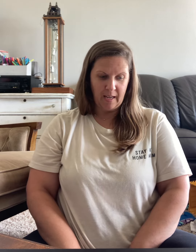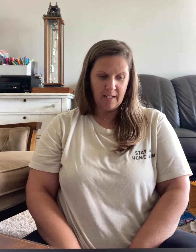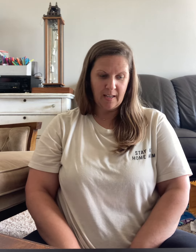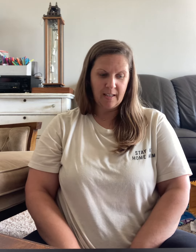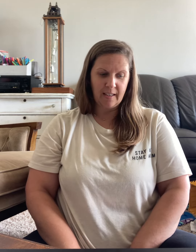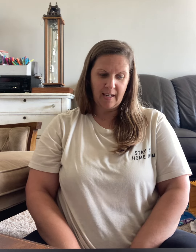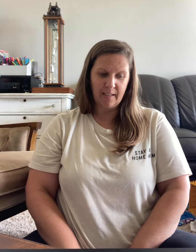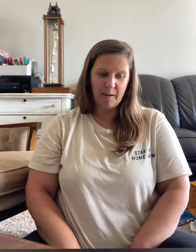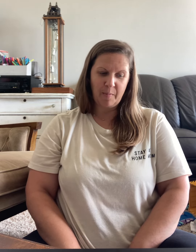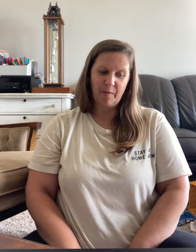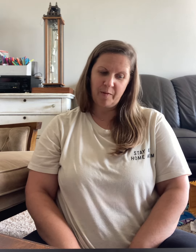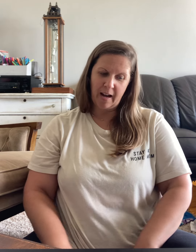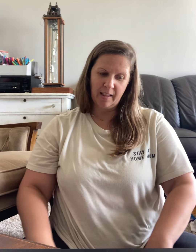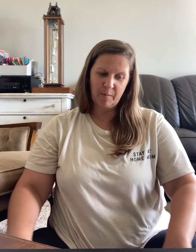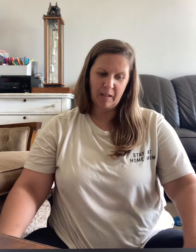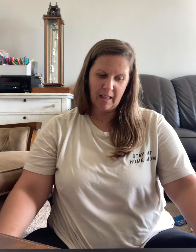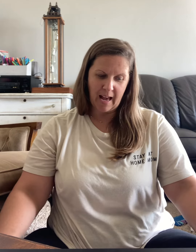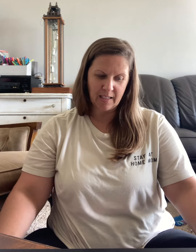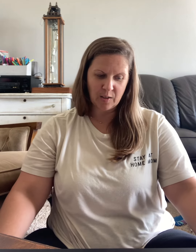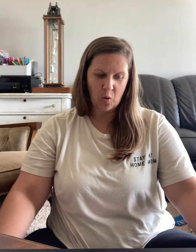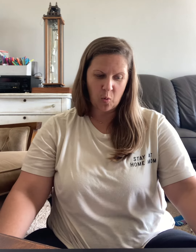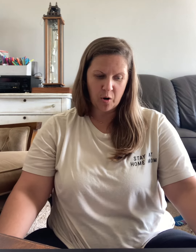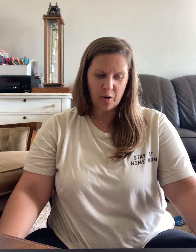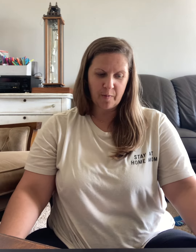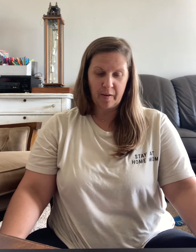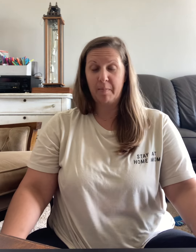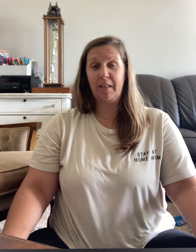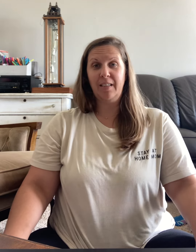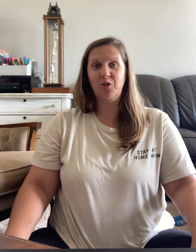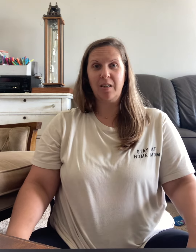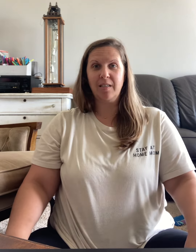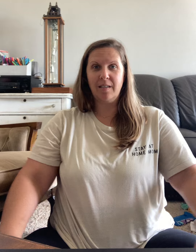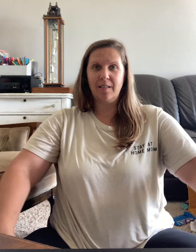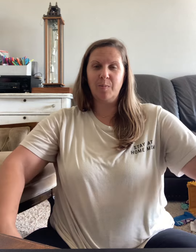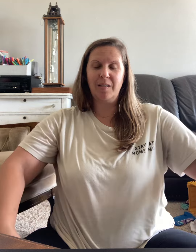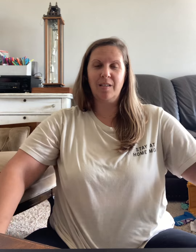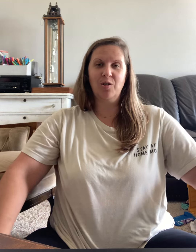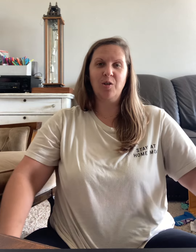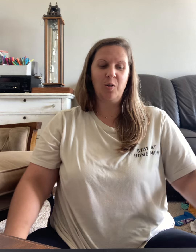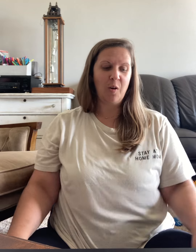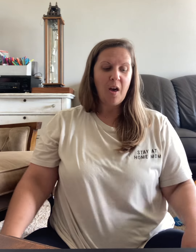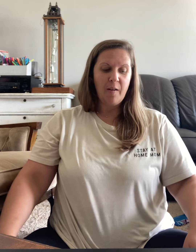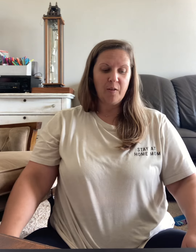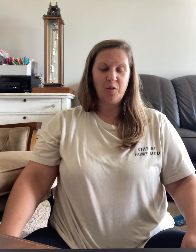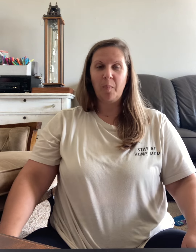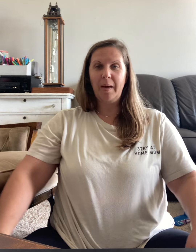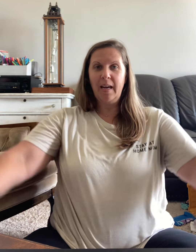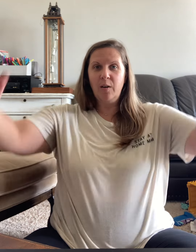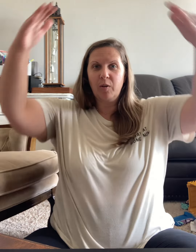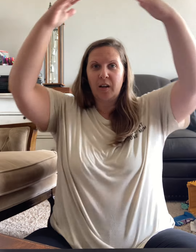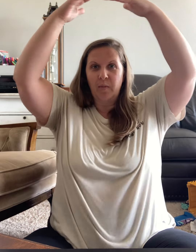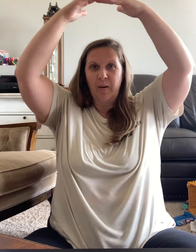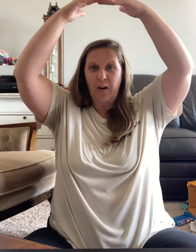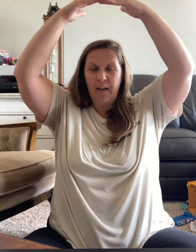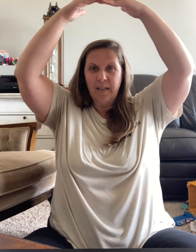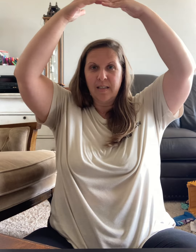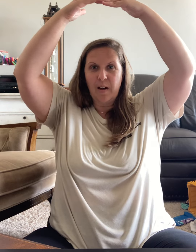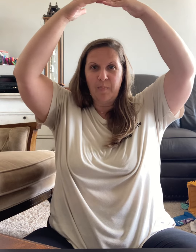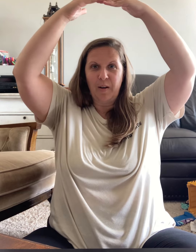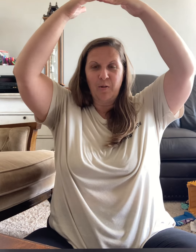kingdom phylum class order family genus and species so for domain we're gonna bring our hands up and go